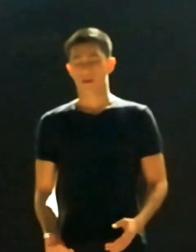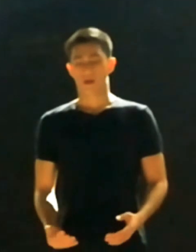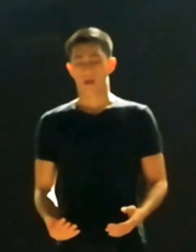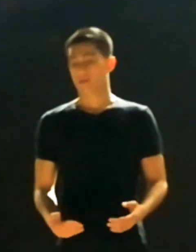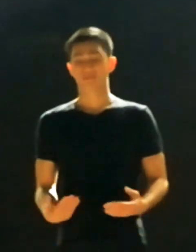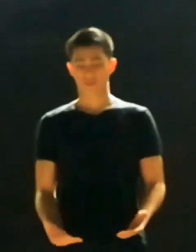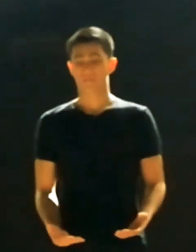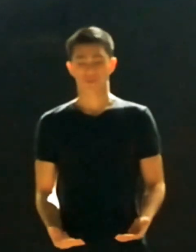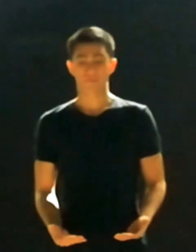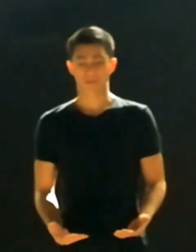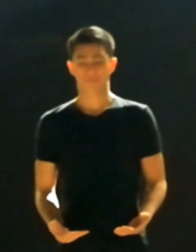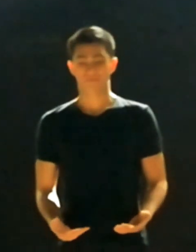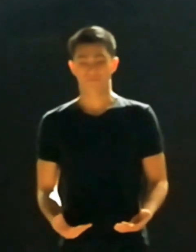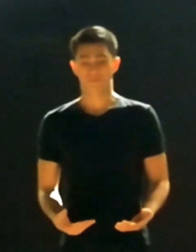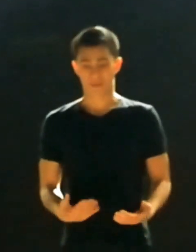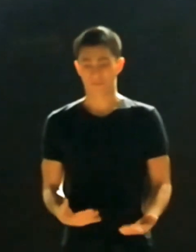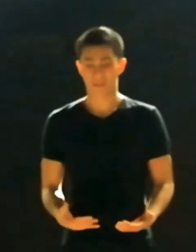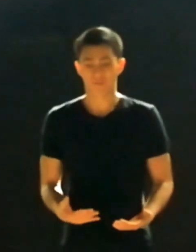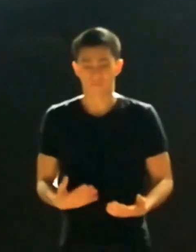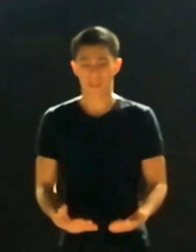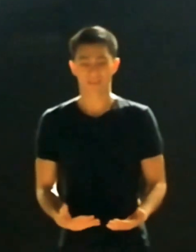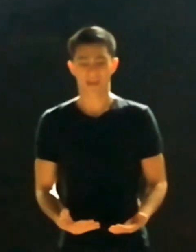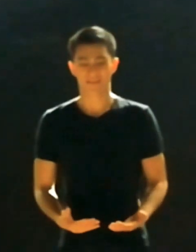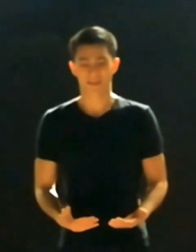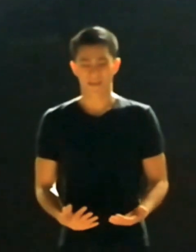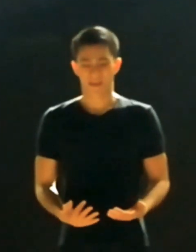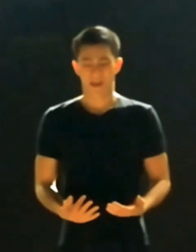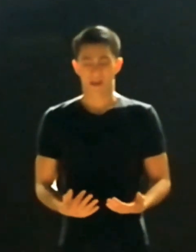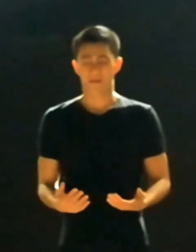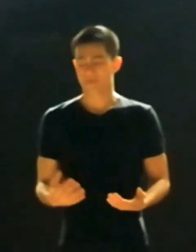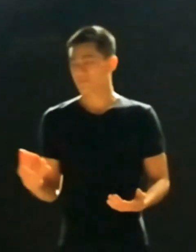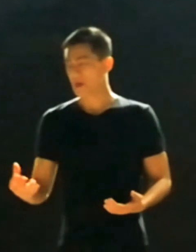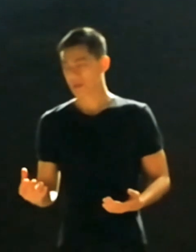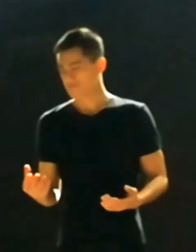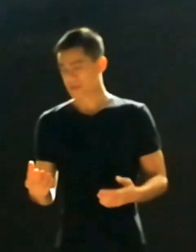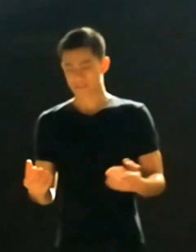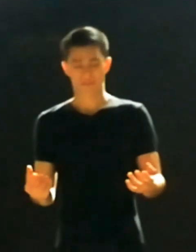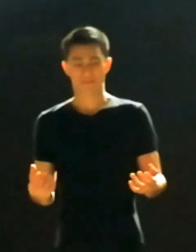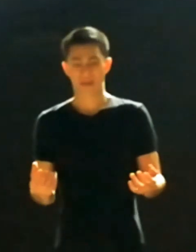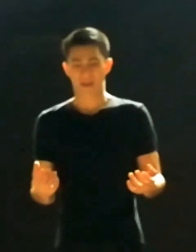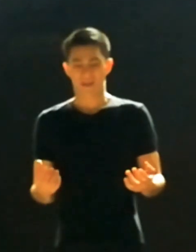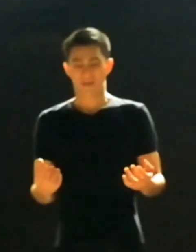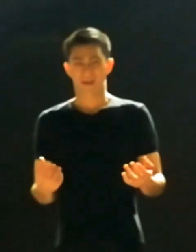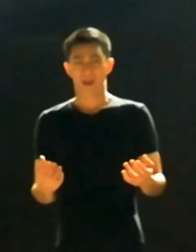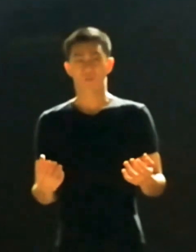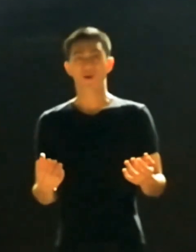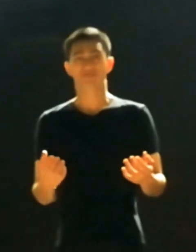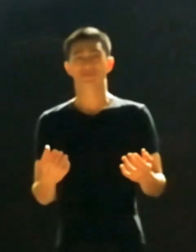and get into my pajamas, because my dad might like that. I have some milk and biscuits. I watch